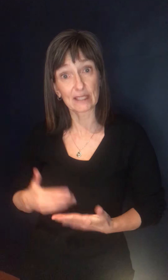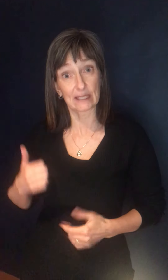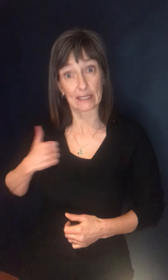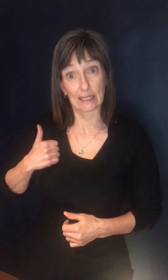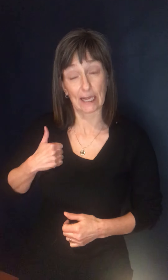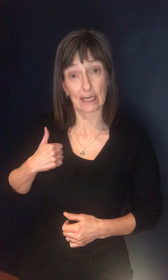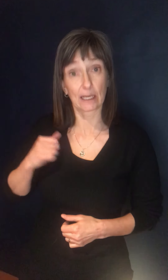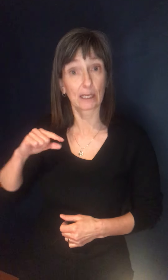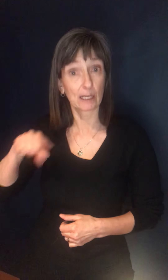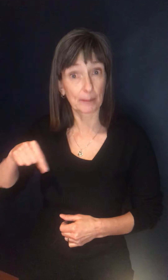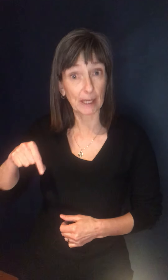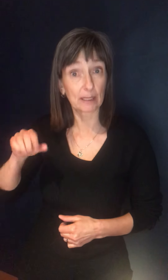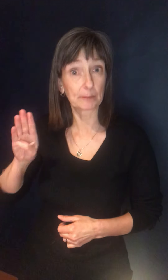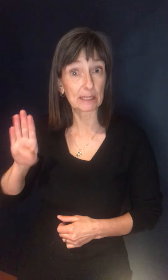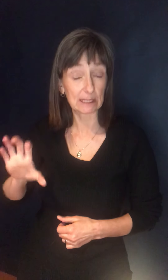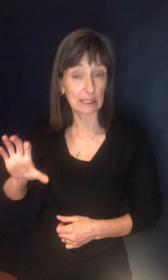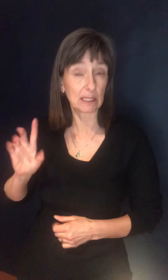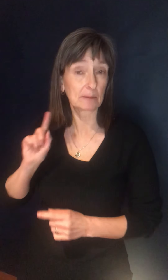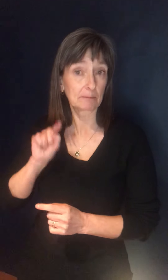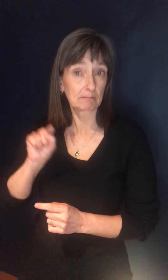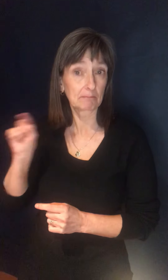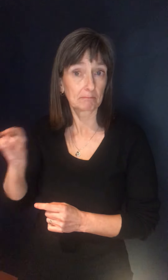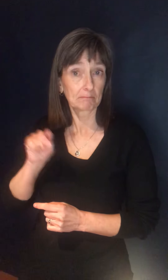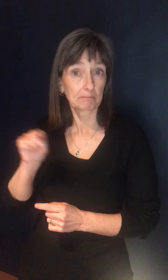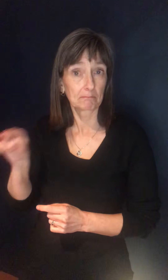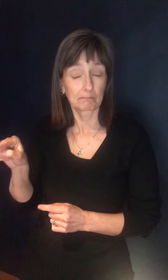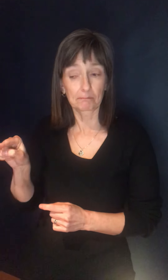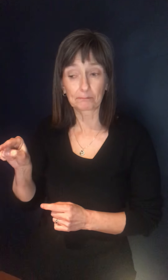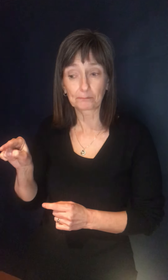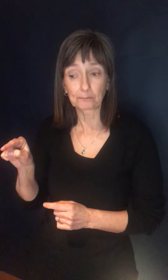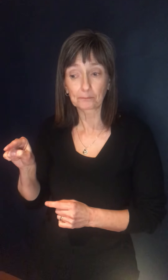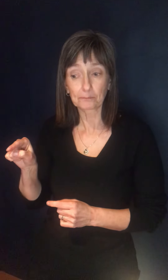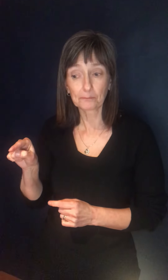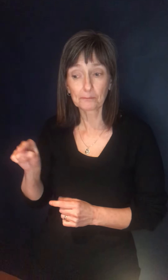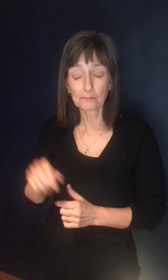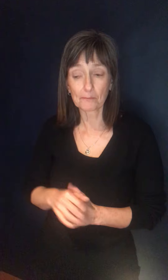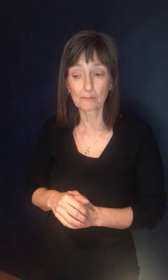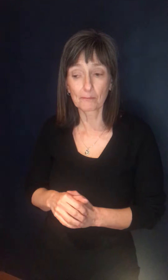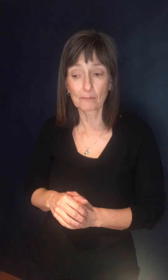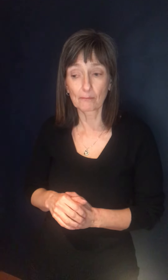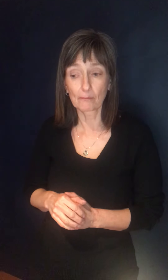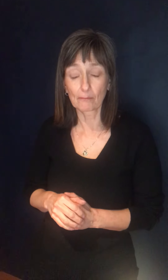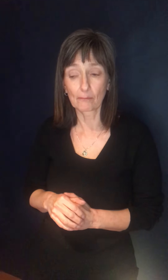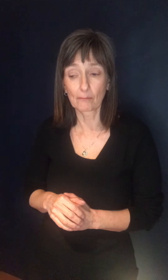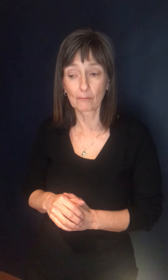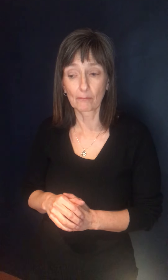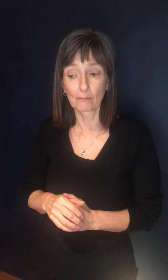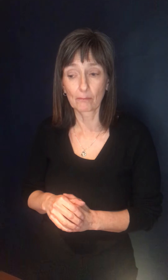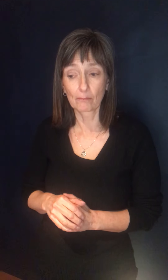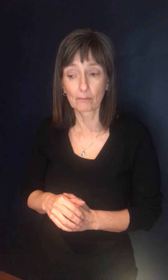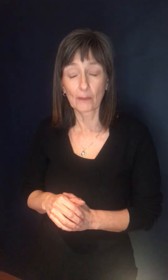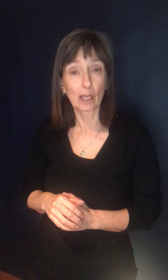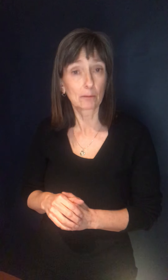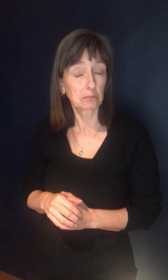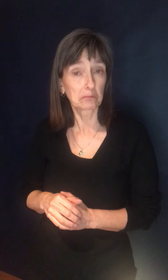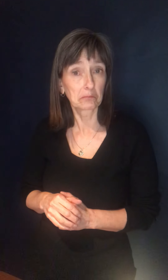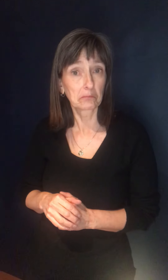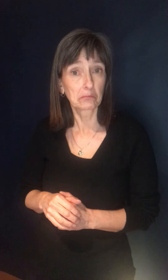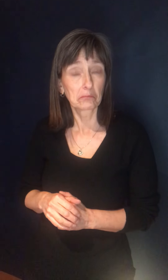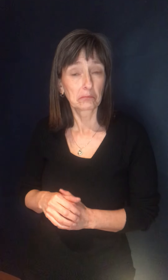and, and British Columbia is that, um, you know, there is still, um, a robust response, uh, from an